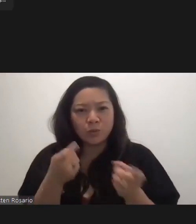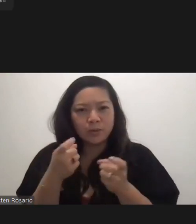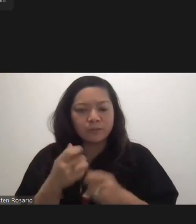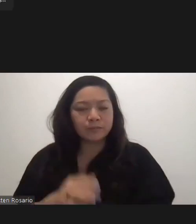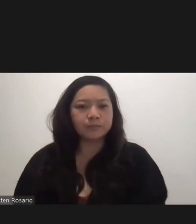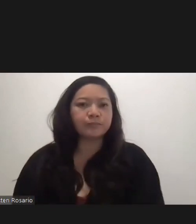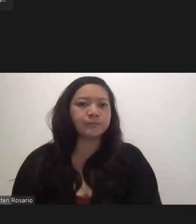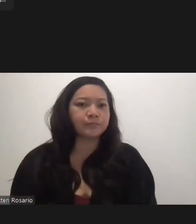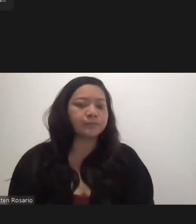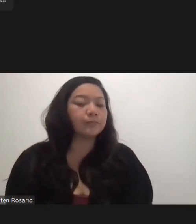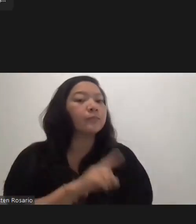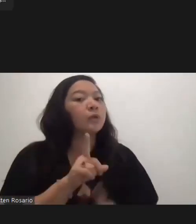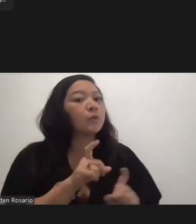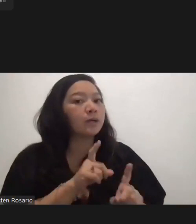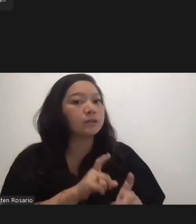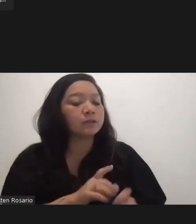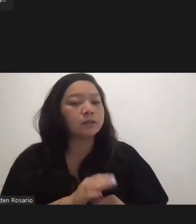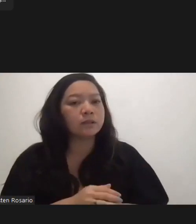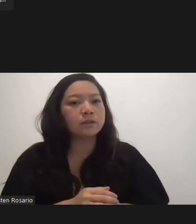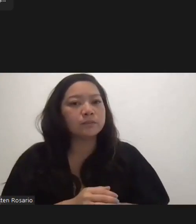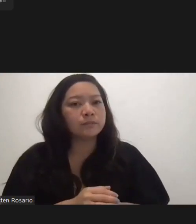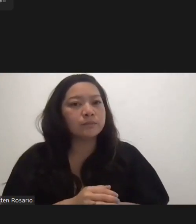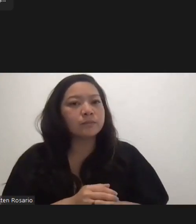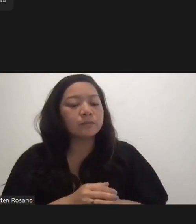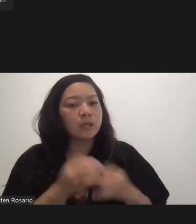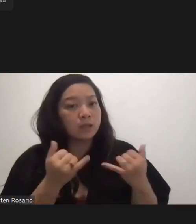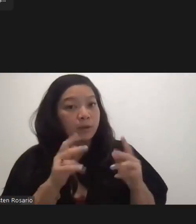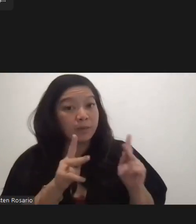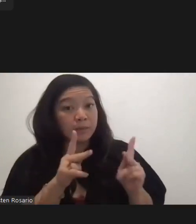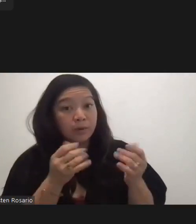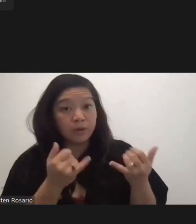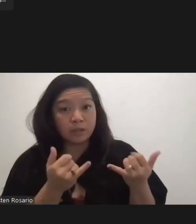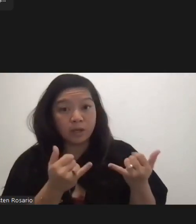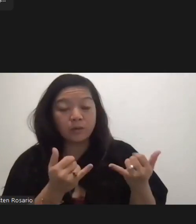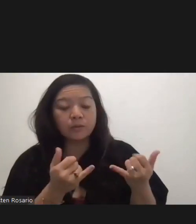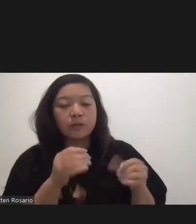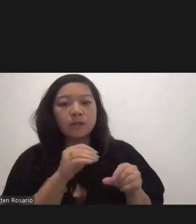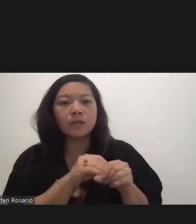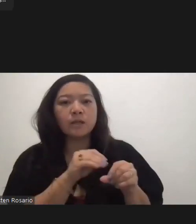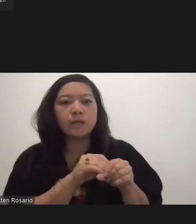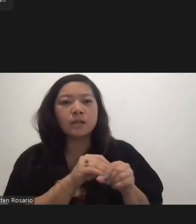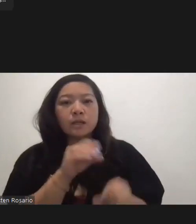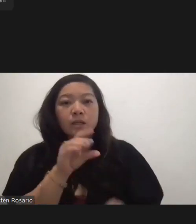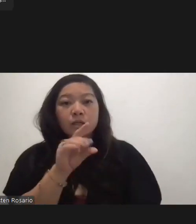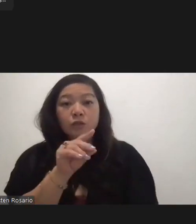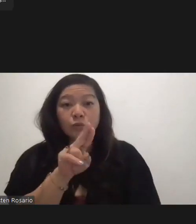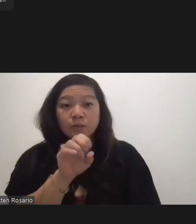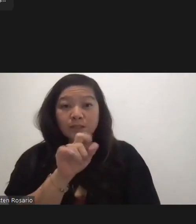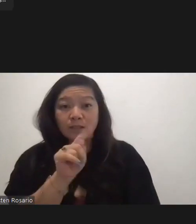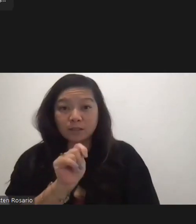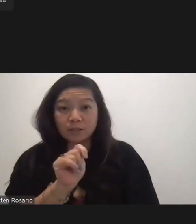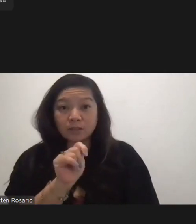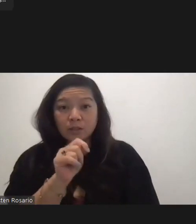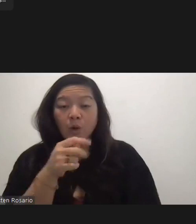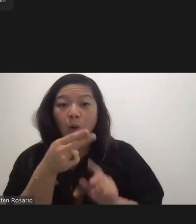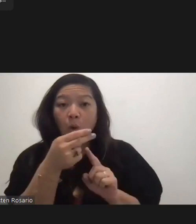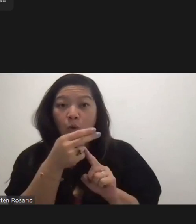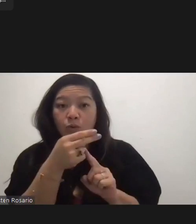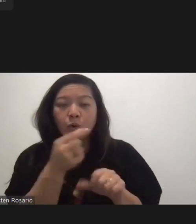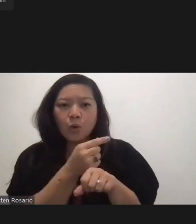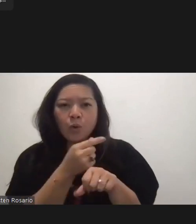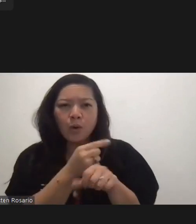there are folks currently over in the Ducet, Guam residents, who are